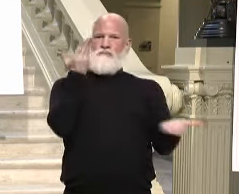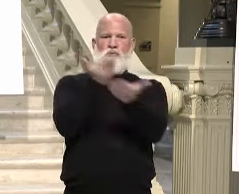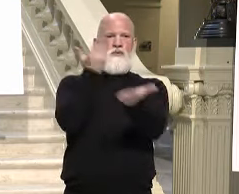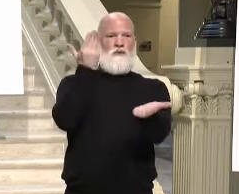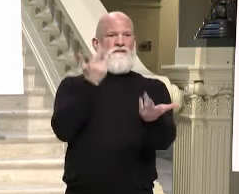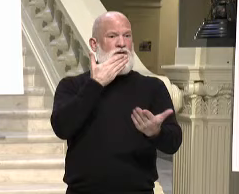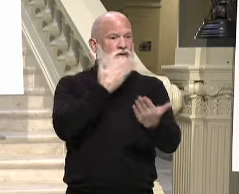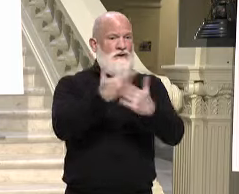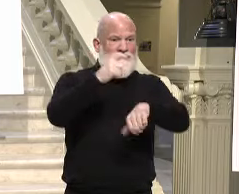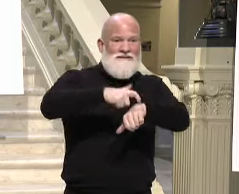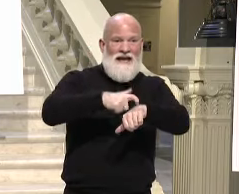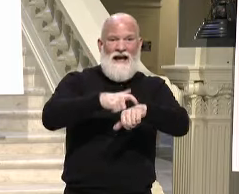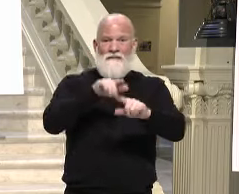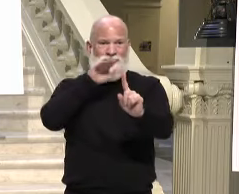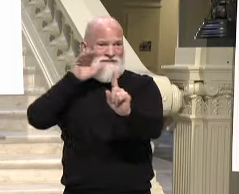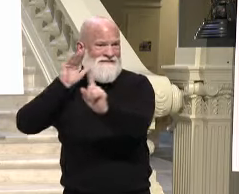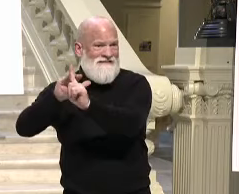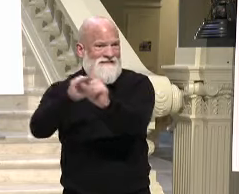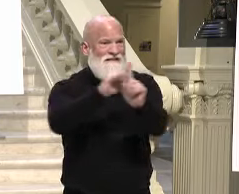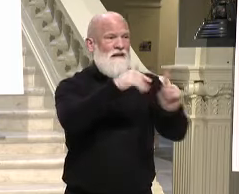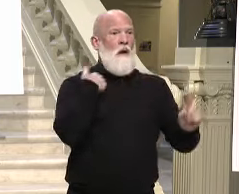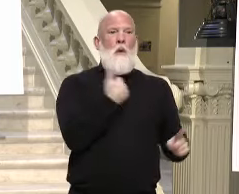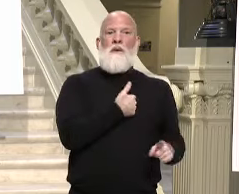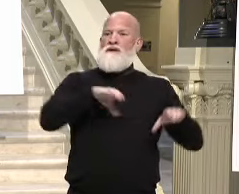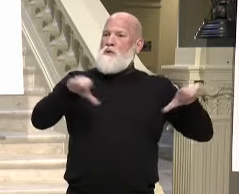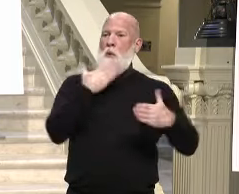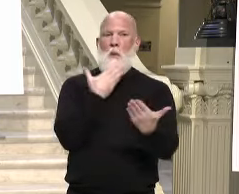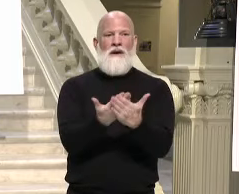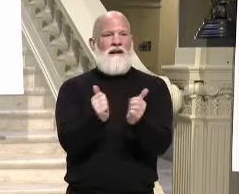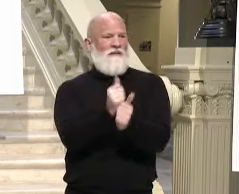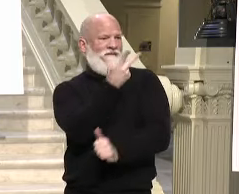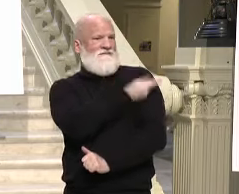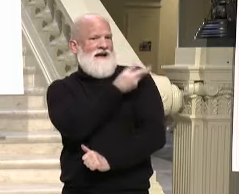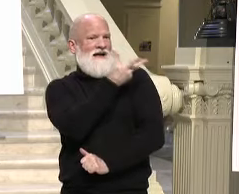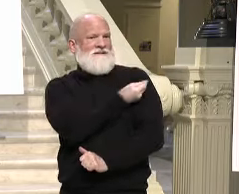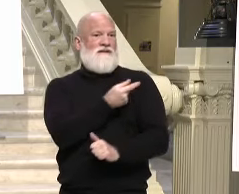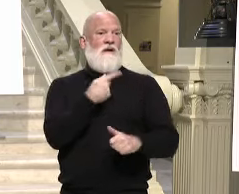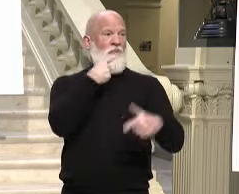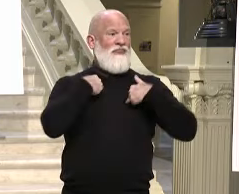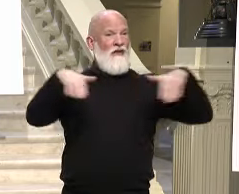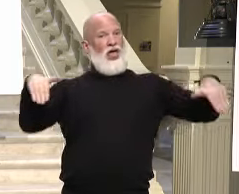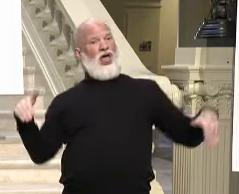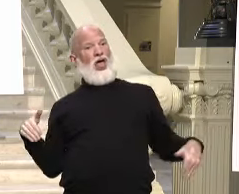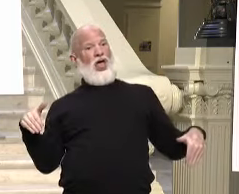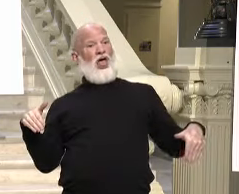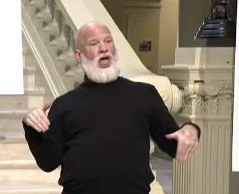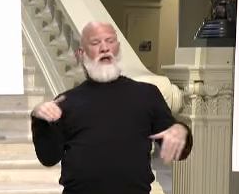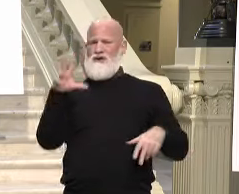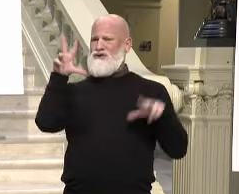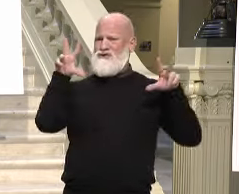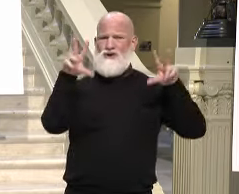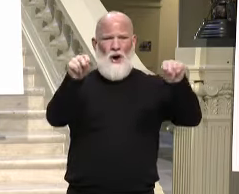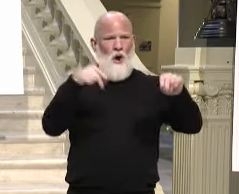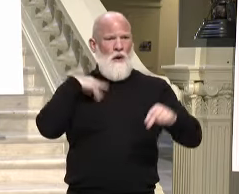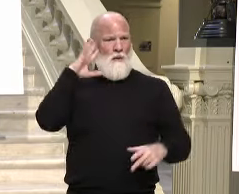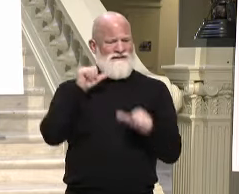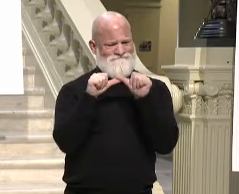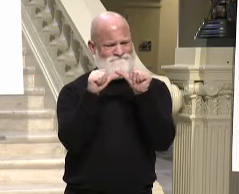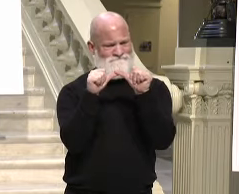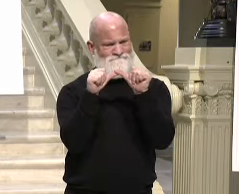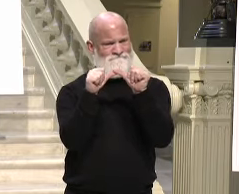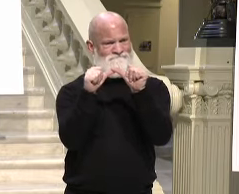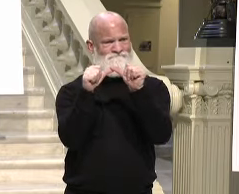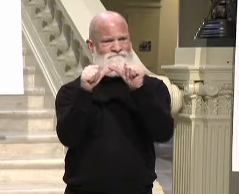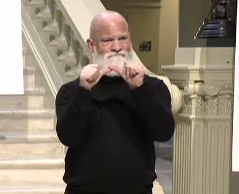a lot at our vaccine sites. We can't let our guard down. We got to keep doing this for another month or two and get closer